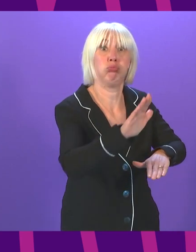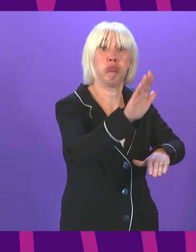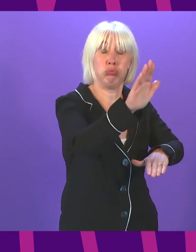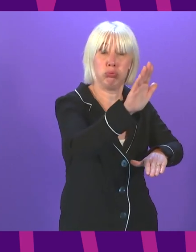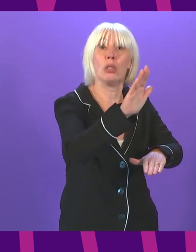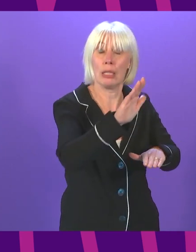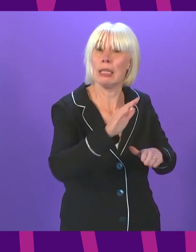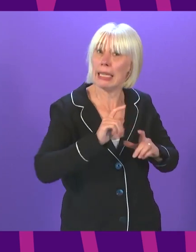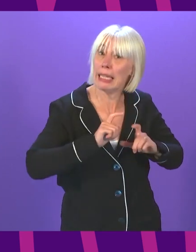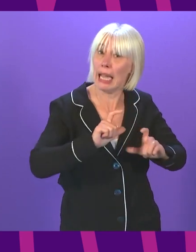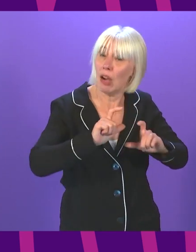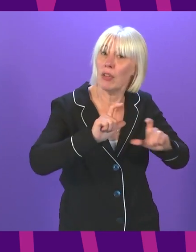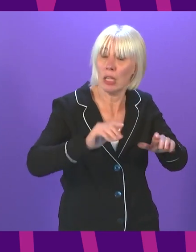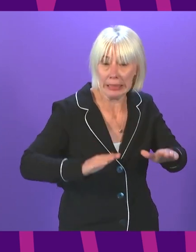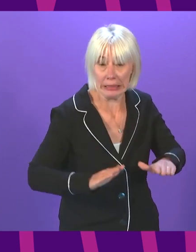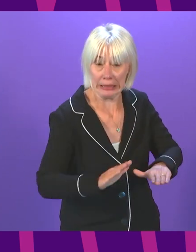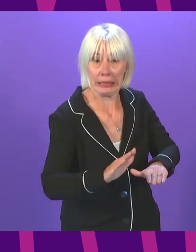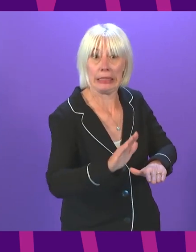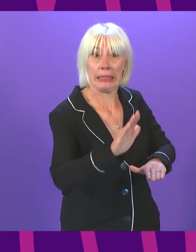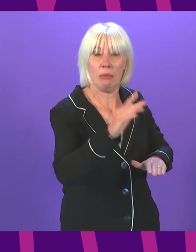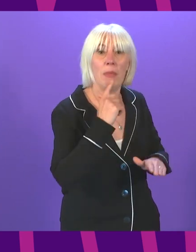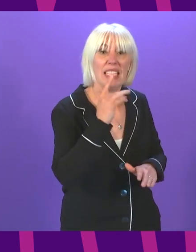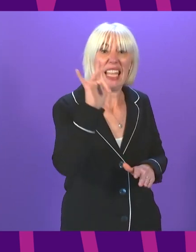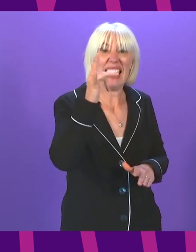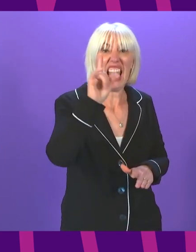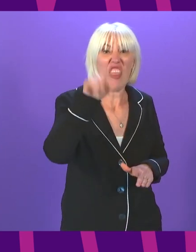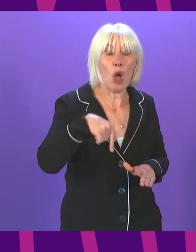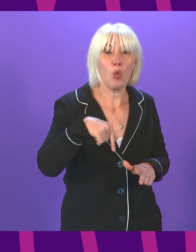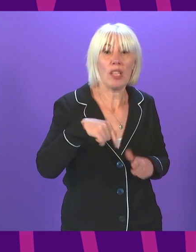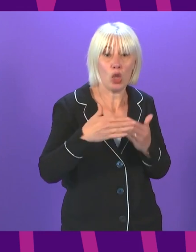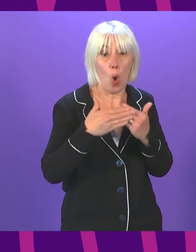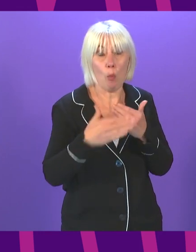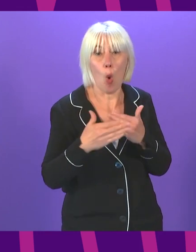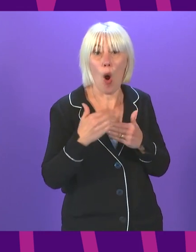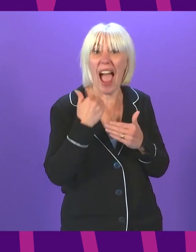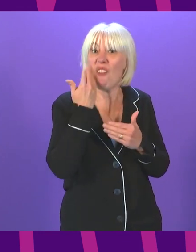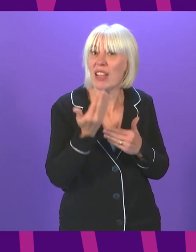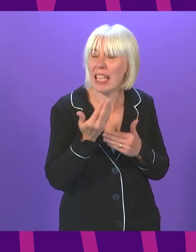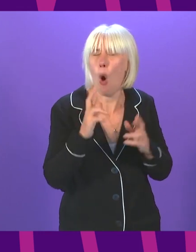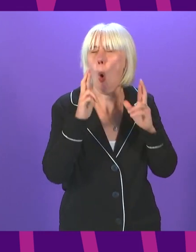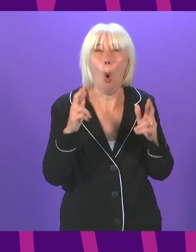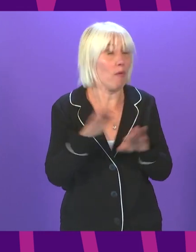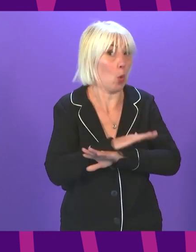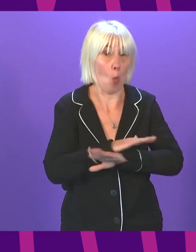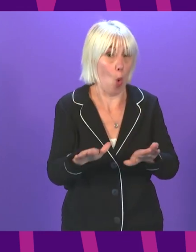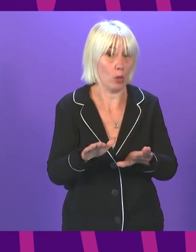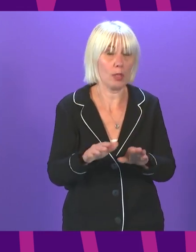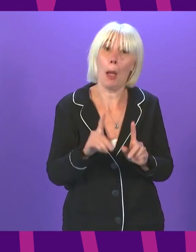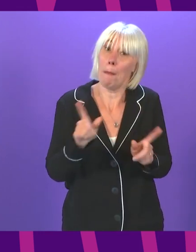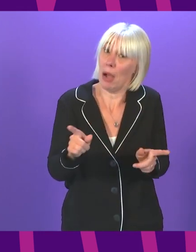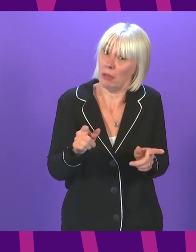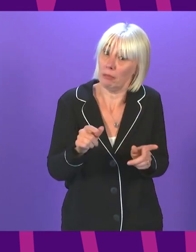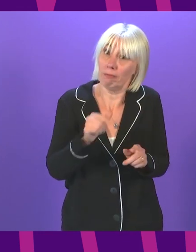to see cases continuing to rise to 10,000 or more a day, something I hope won't happen, but is by no means